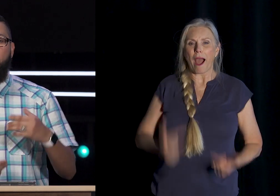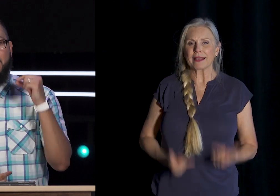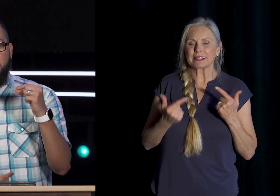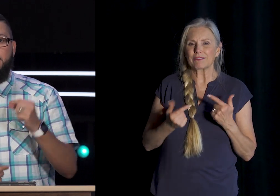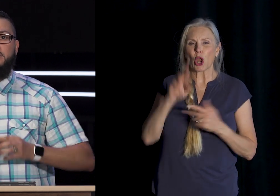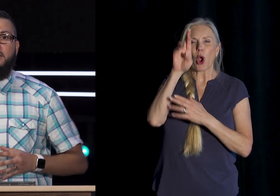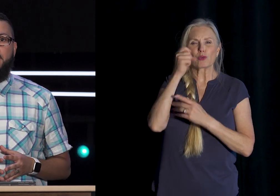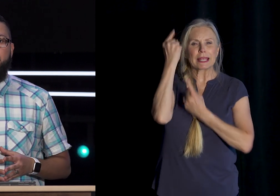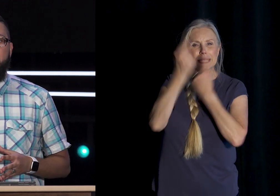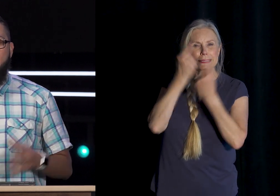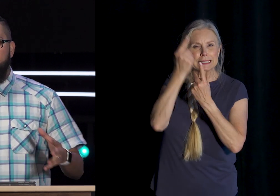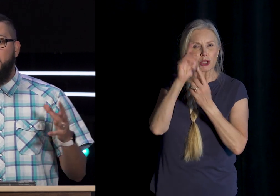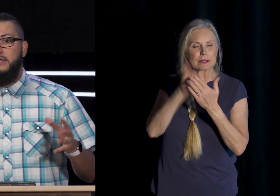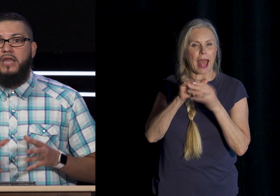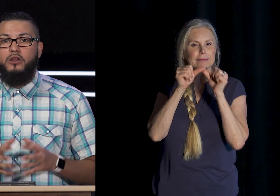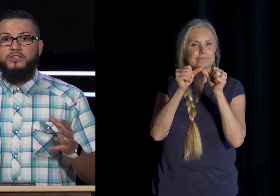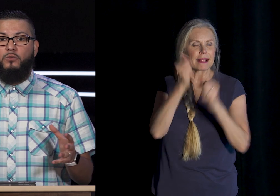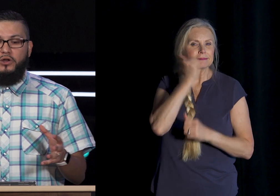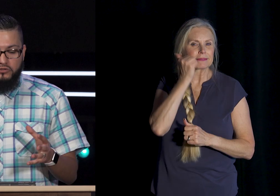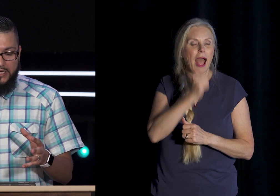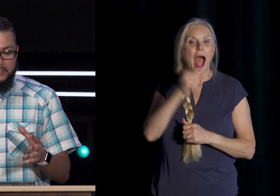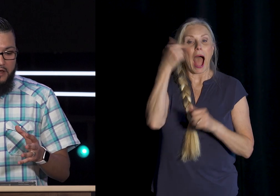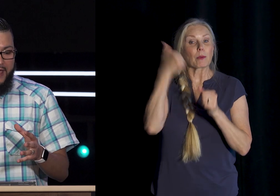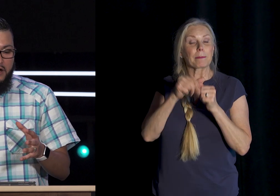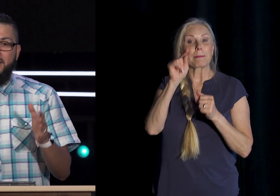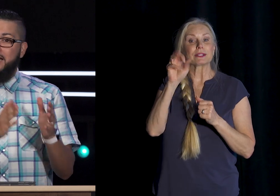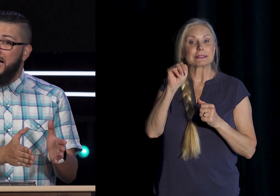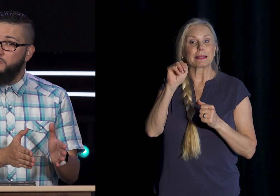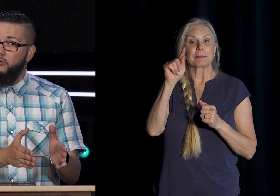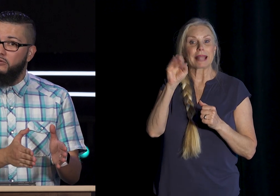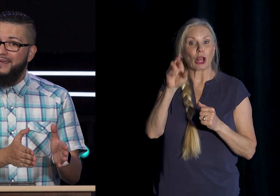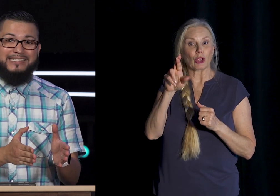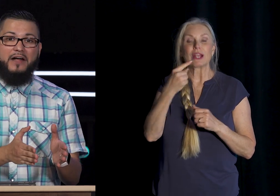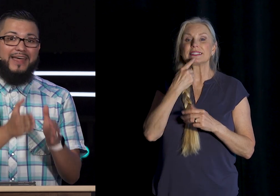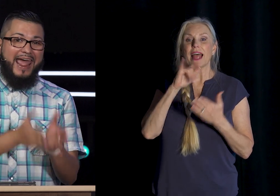Consistently I remember Tim Keller Is the One Who Says That The Gospel Is Not The